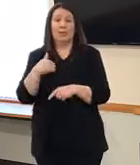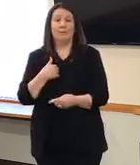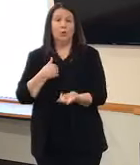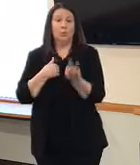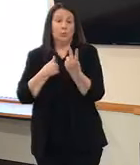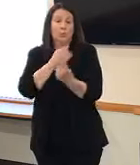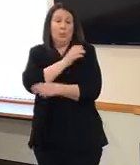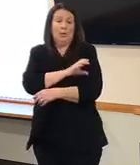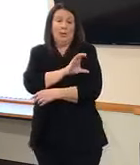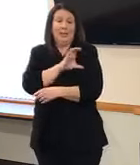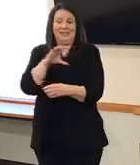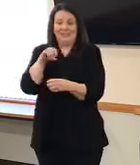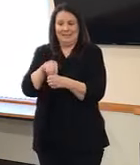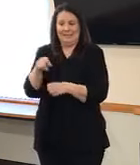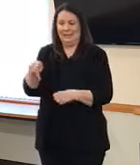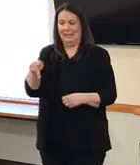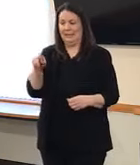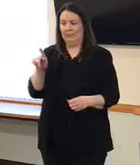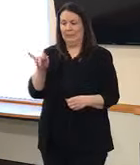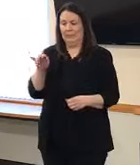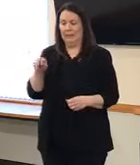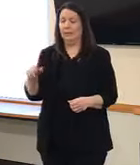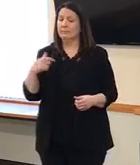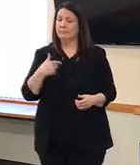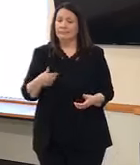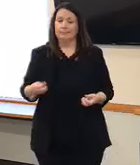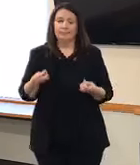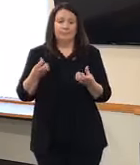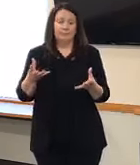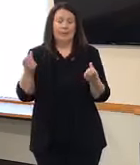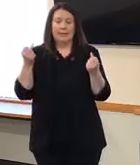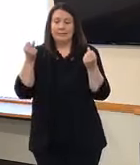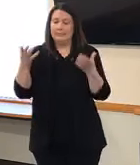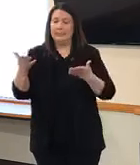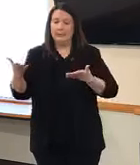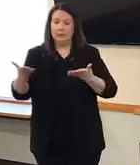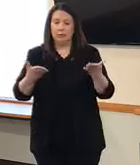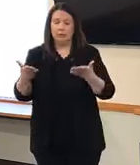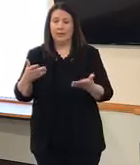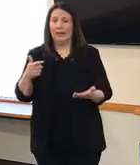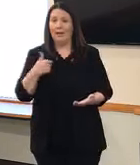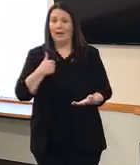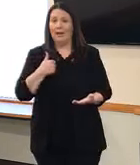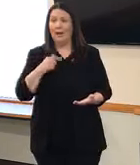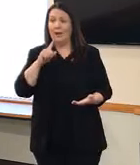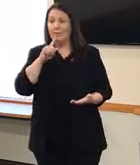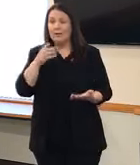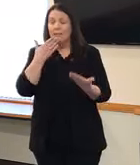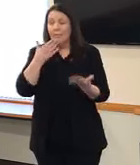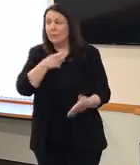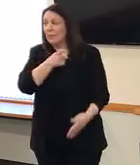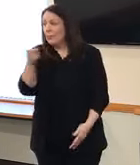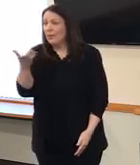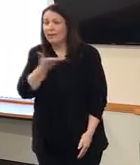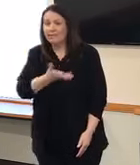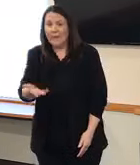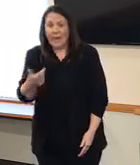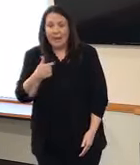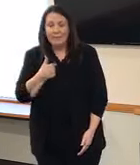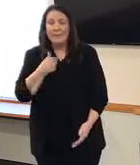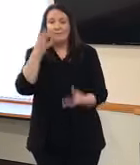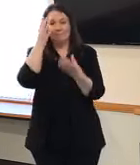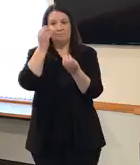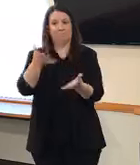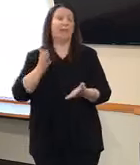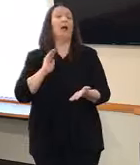Pekin. We provide many, many services, so I appreciate being here today to share some of those with